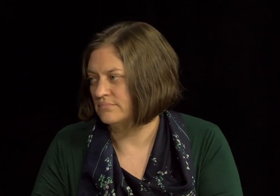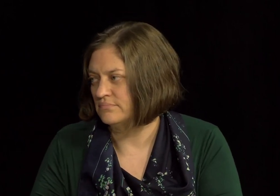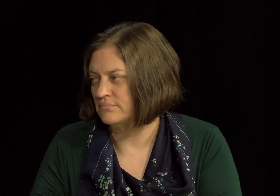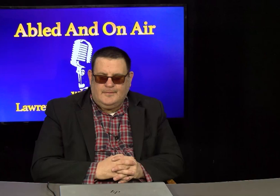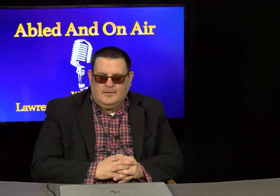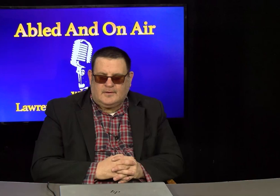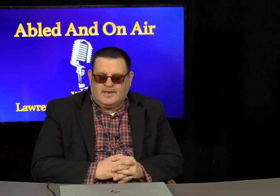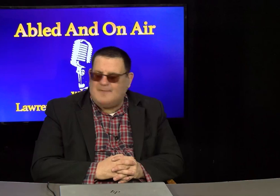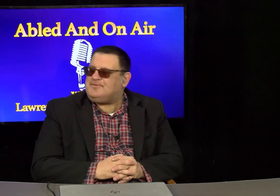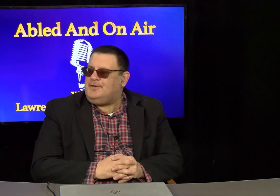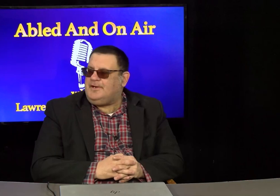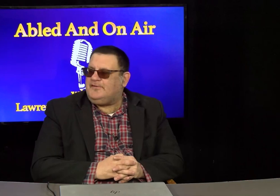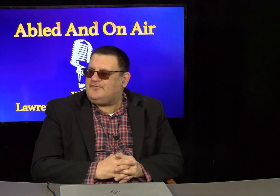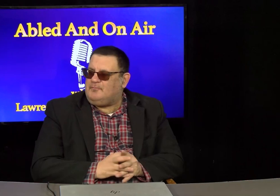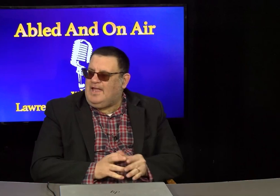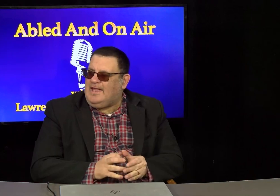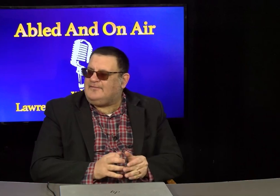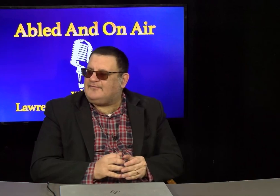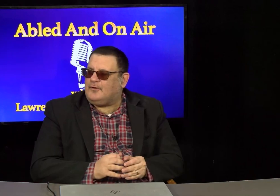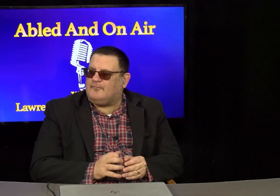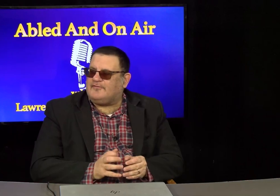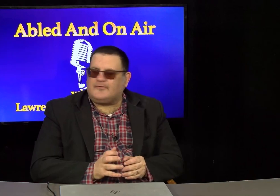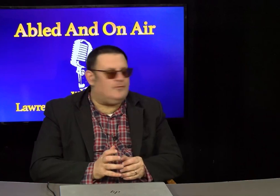So captioning is a paid service, correct?